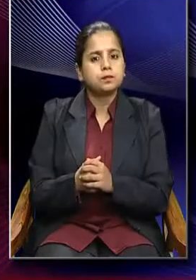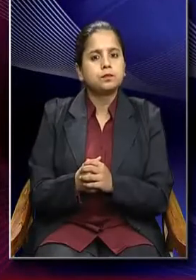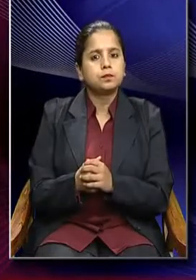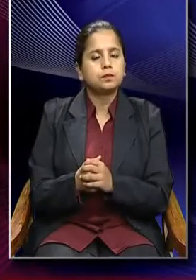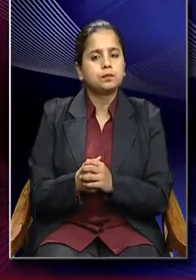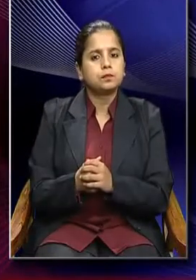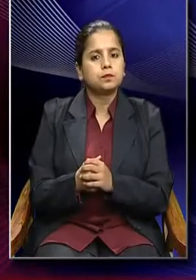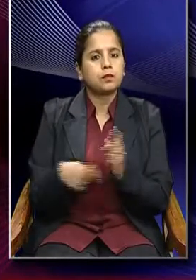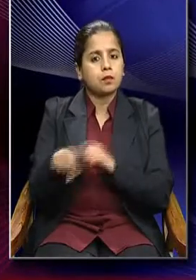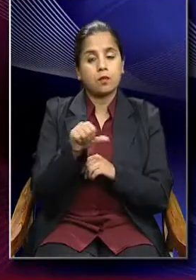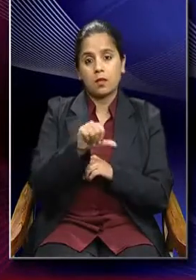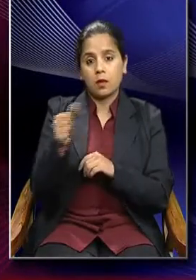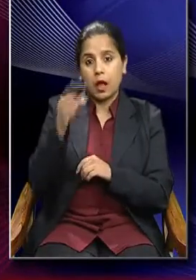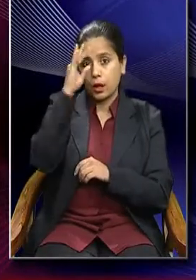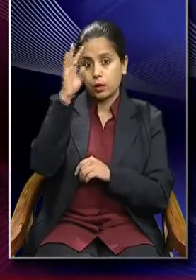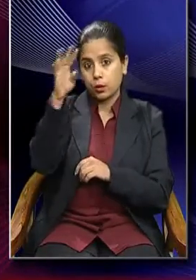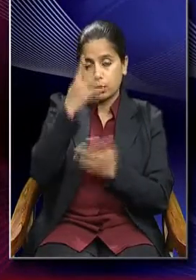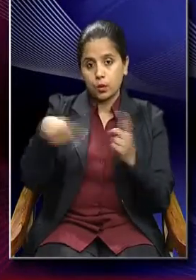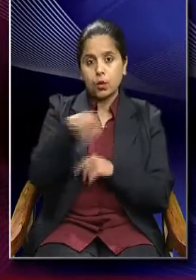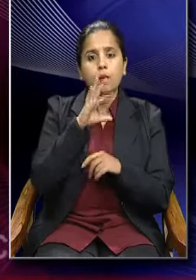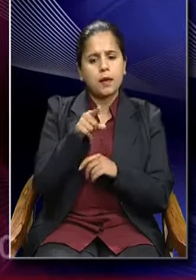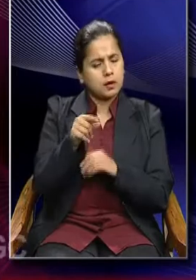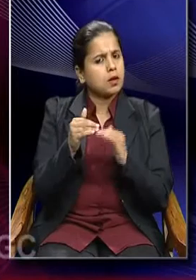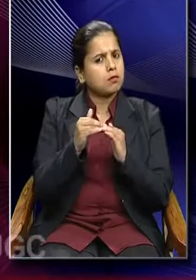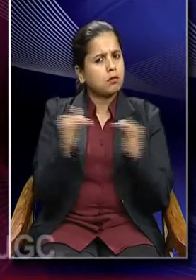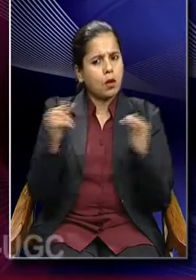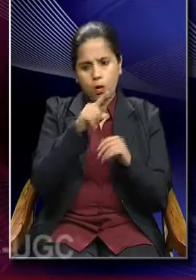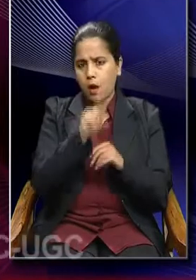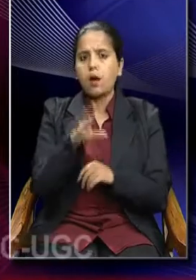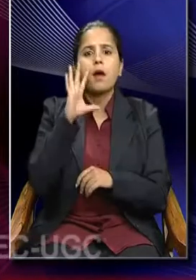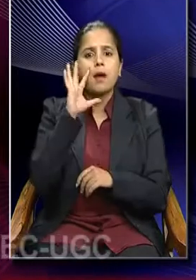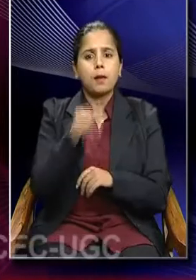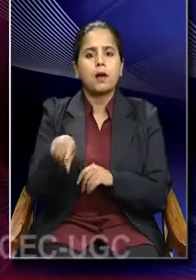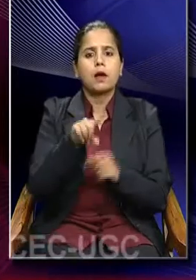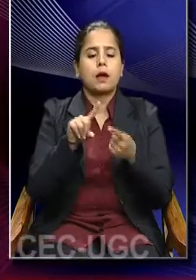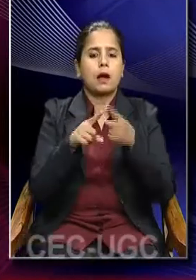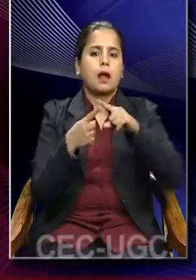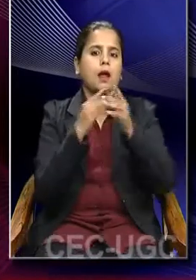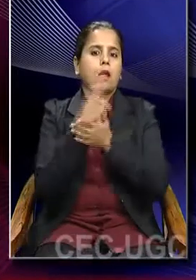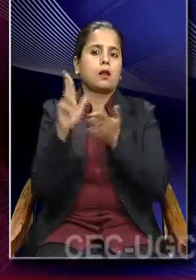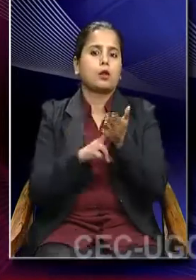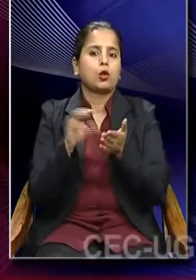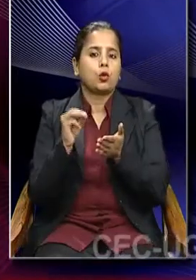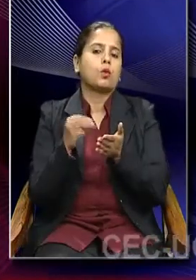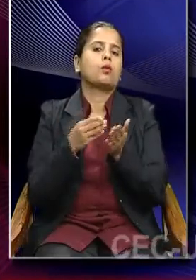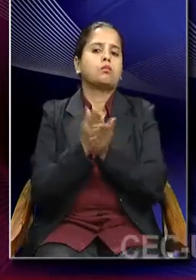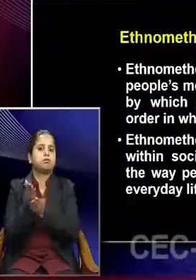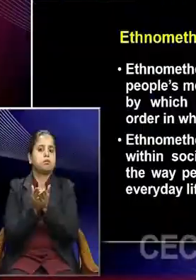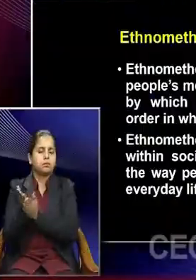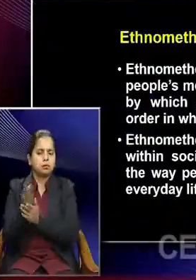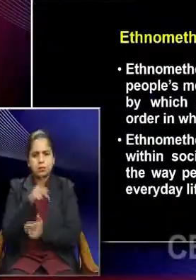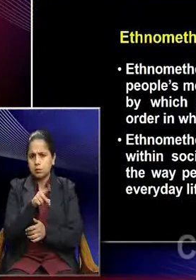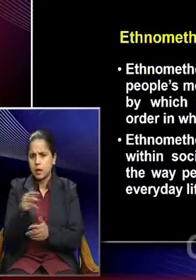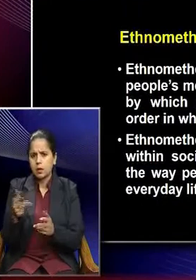Another theory which is equally important is ethno-methodology. Ethno-methodology means